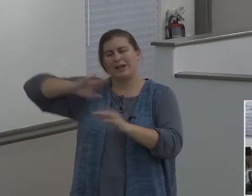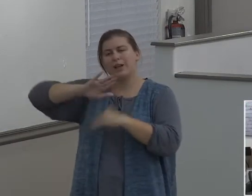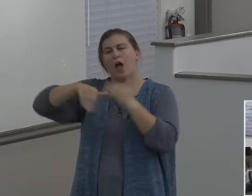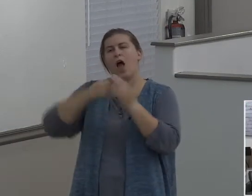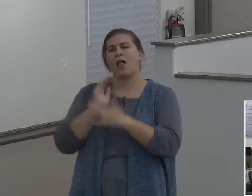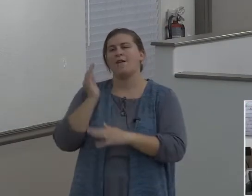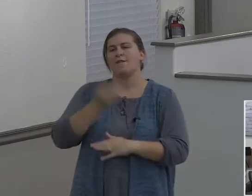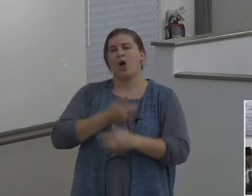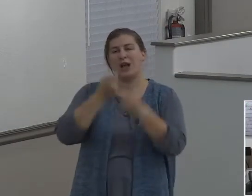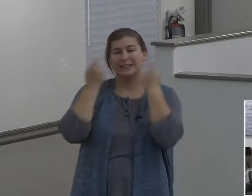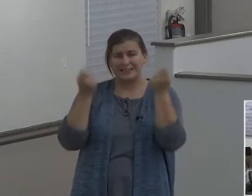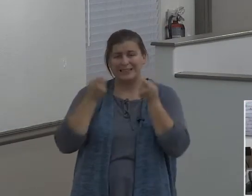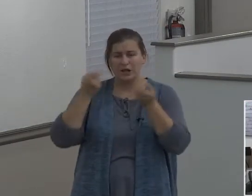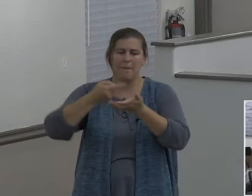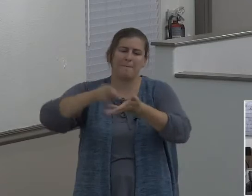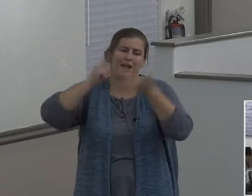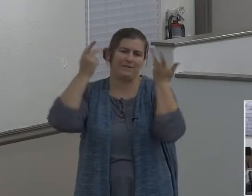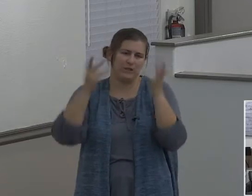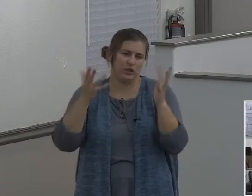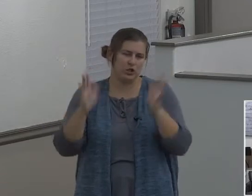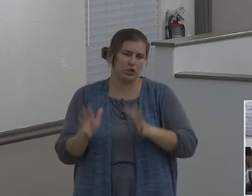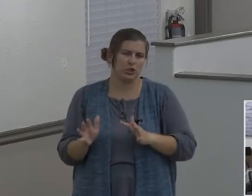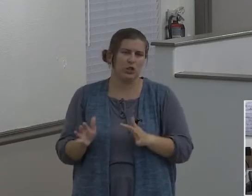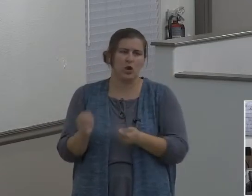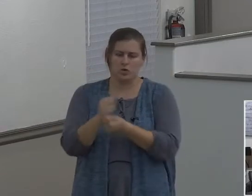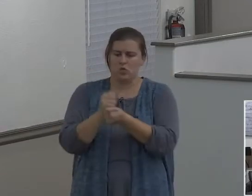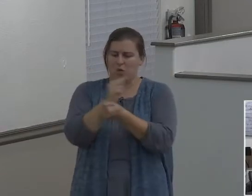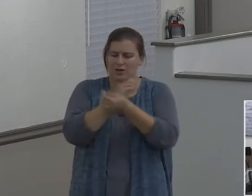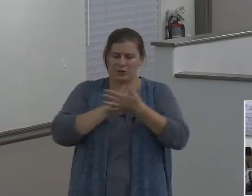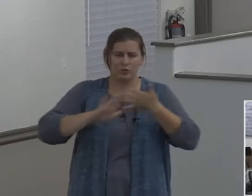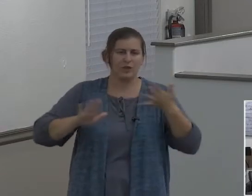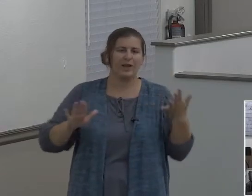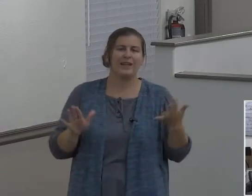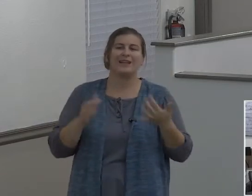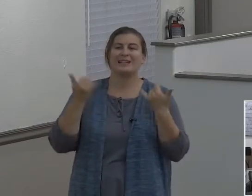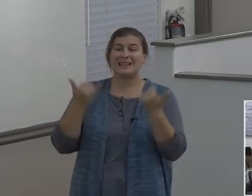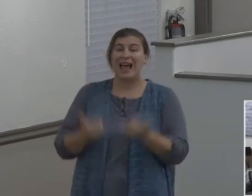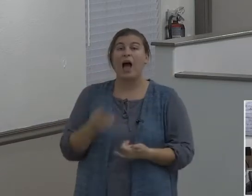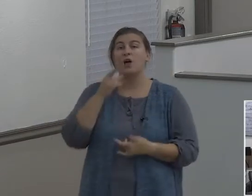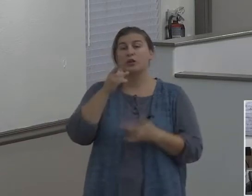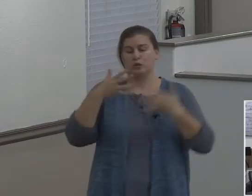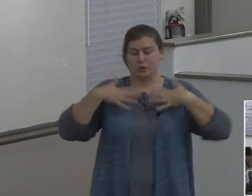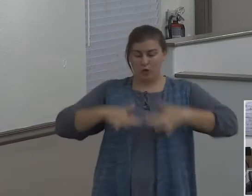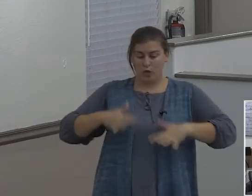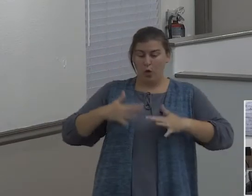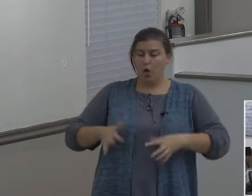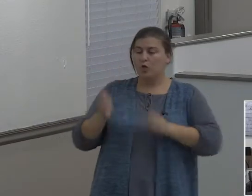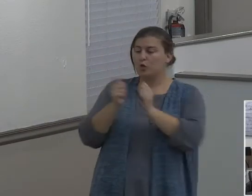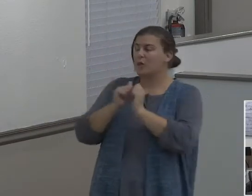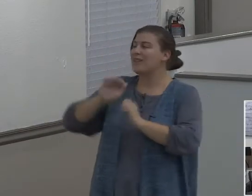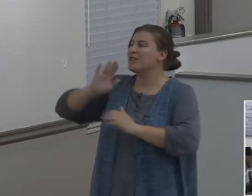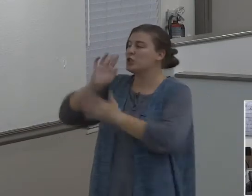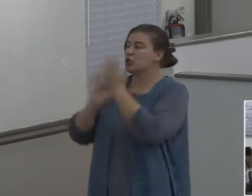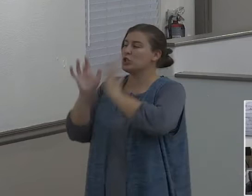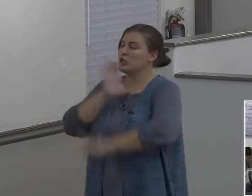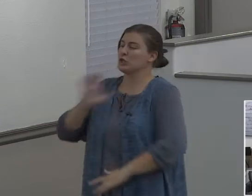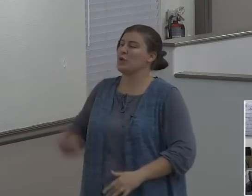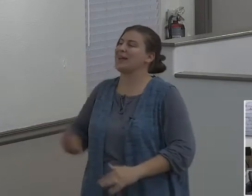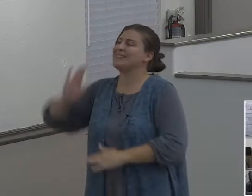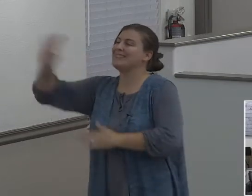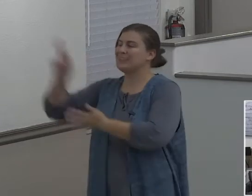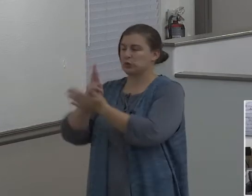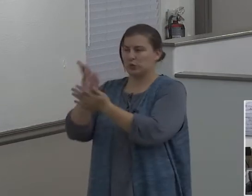for, they're washed away. Now you are clothed in the righteousness of Jesus Christ. That's why God declares Lot